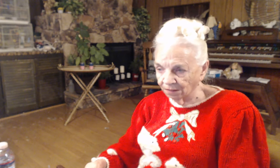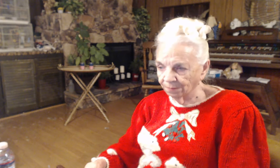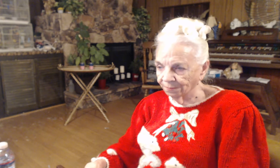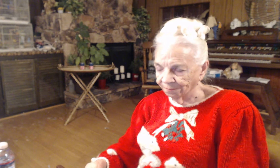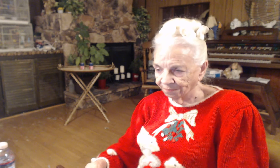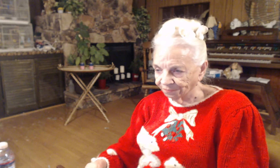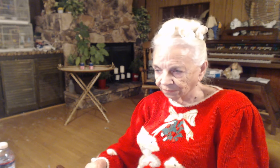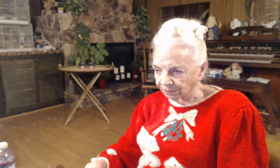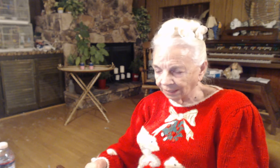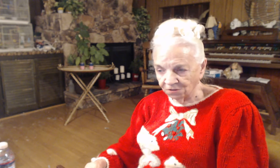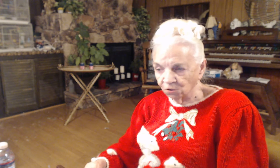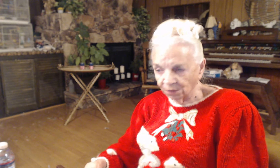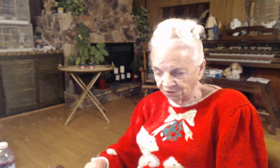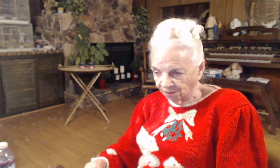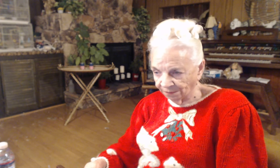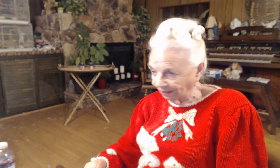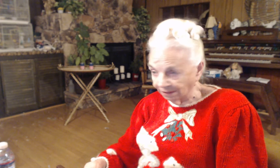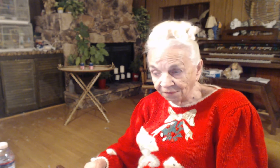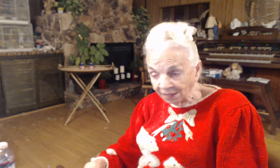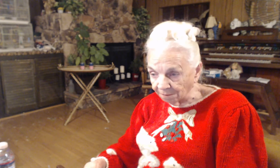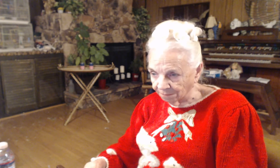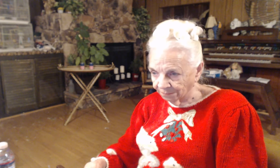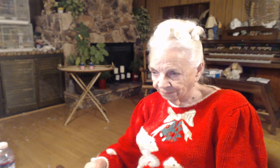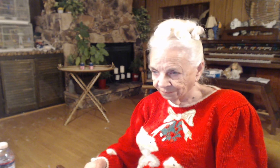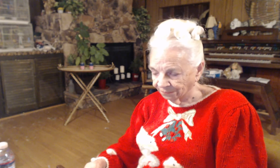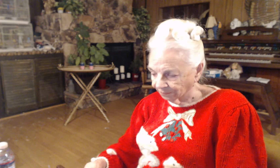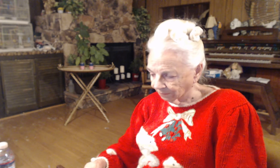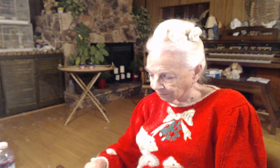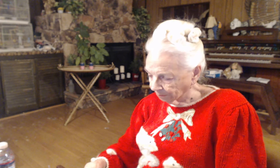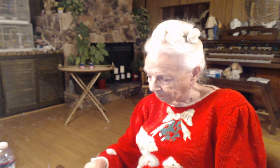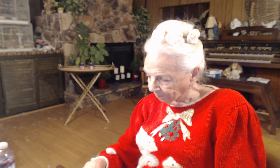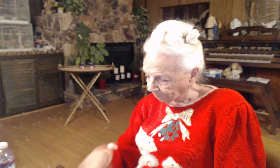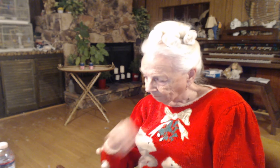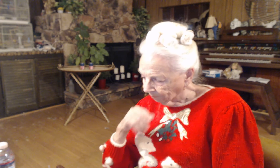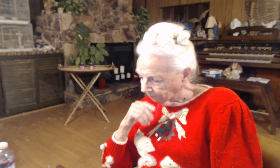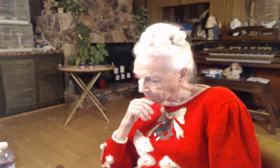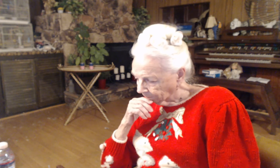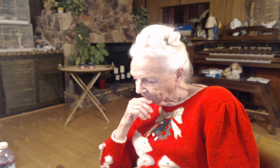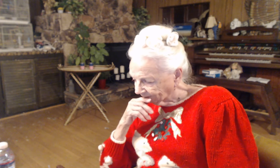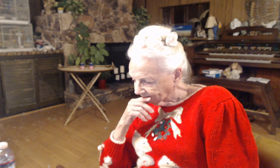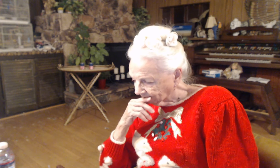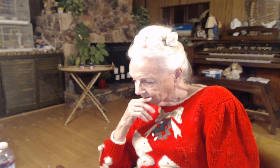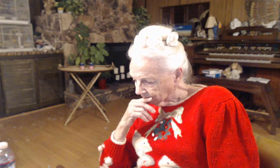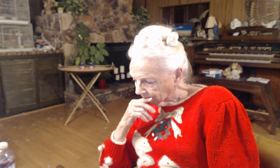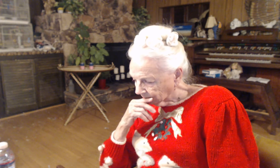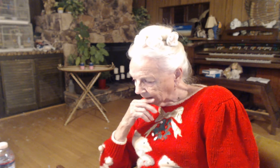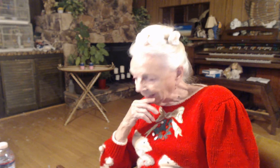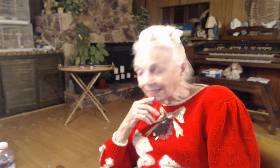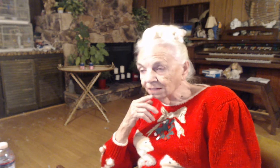is doing something, not them, and he healed them.